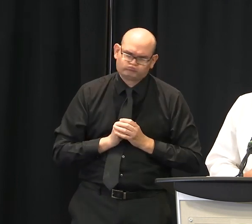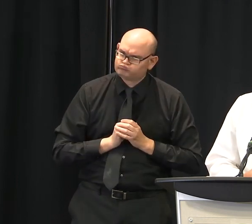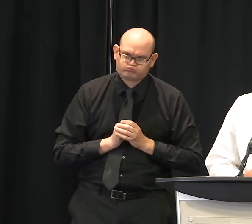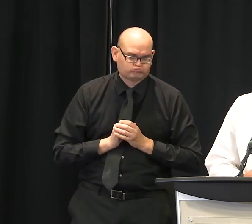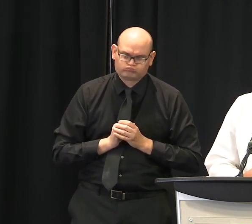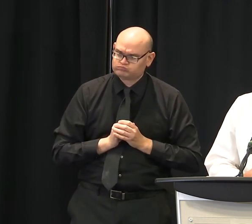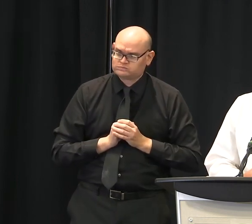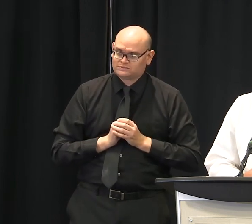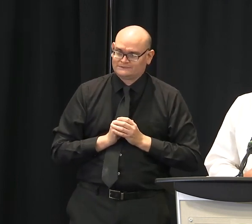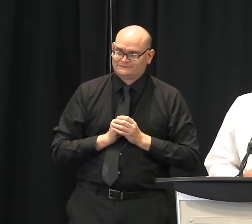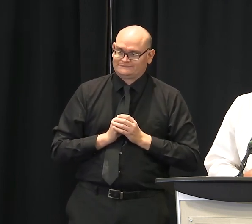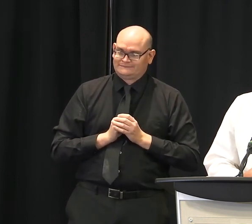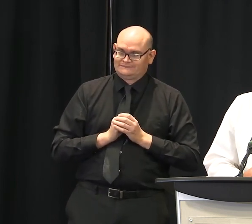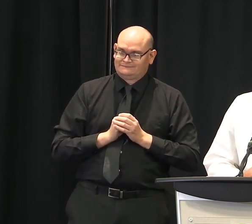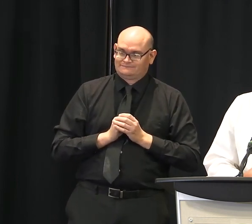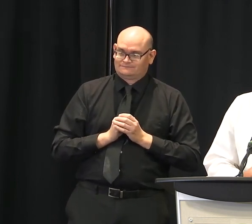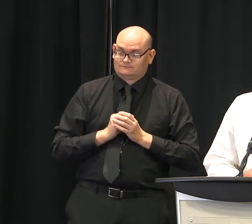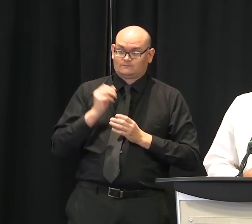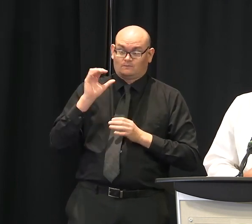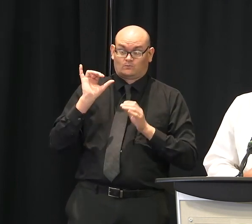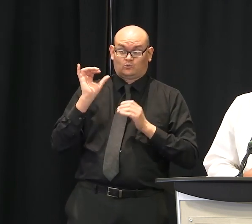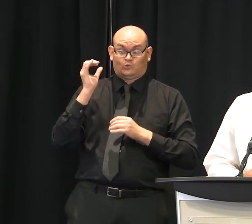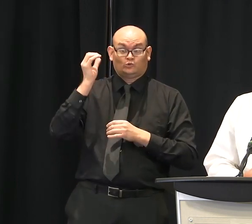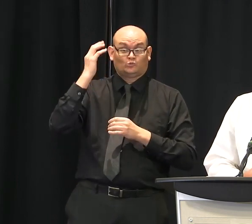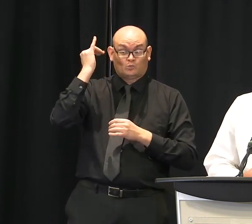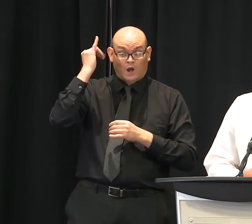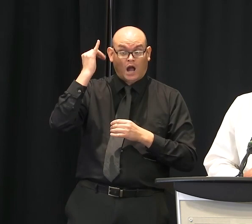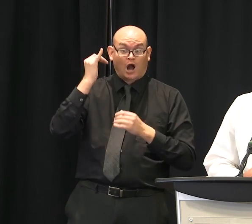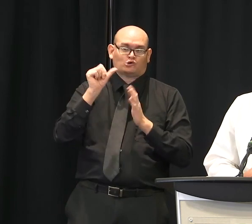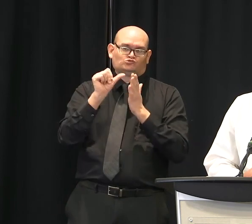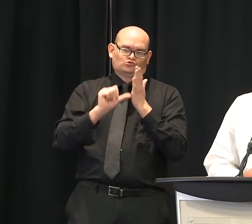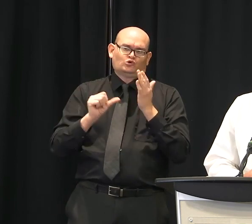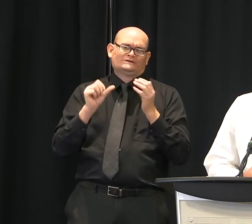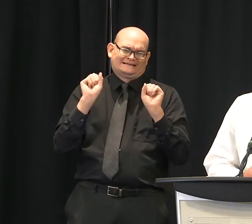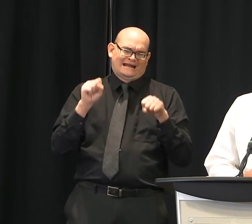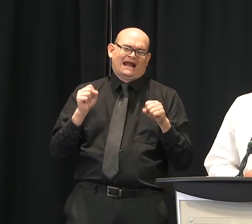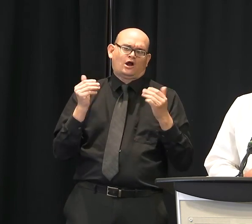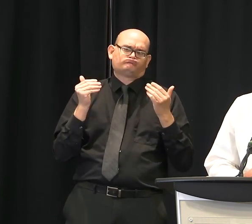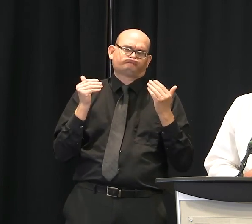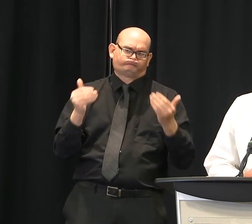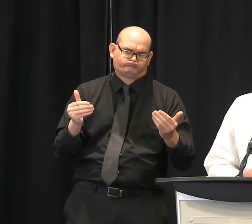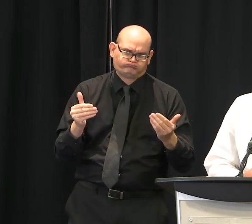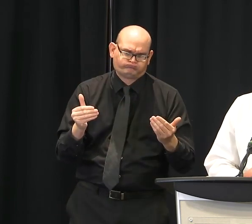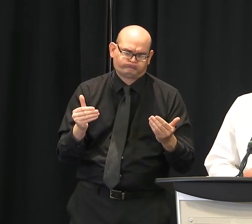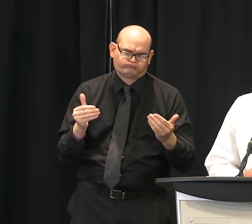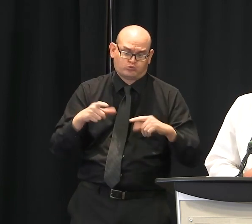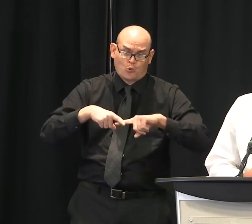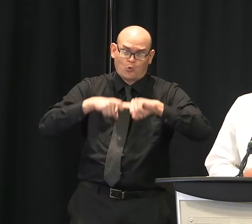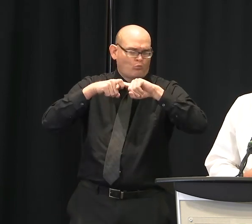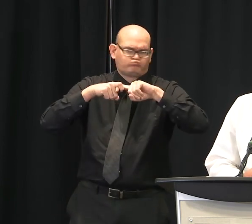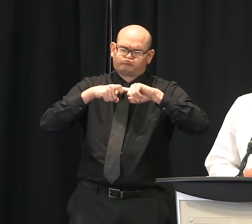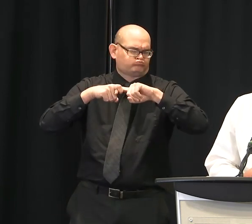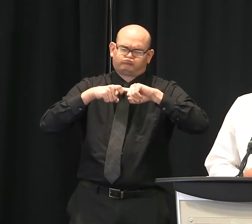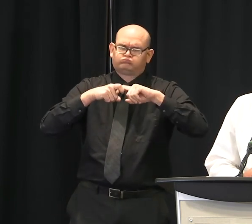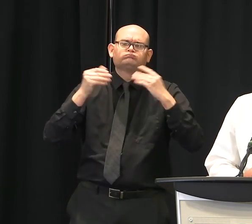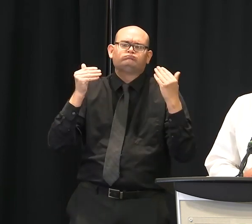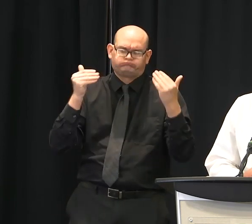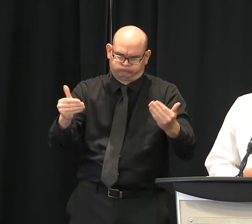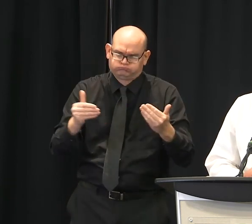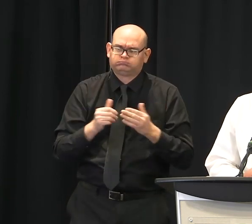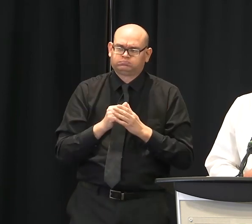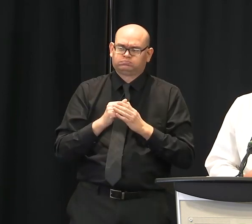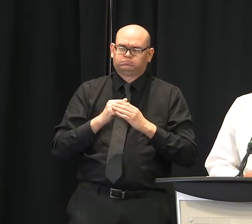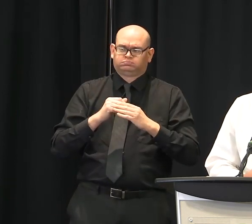surgeries that were delayed. And so overall, we feel pretty good about where we're at right now.